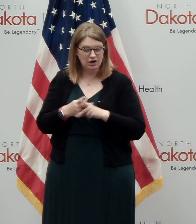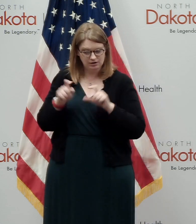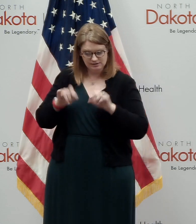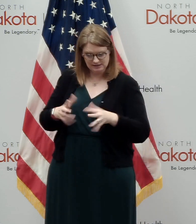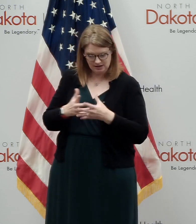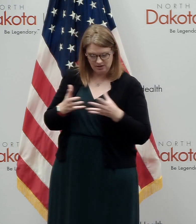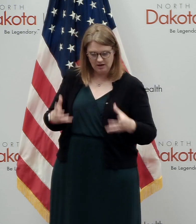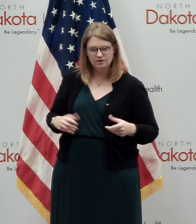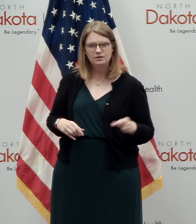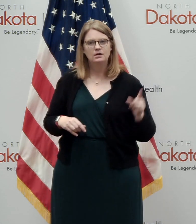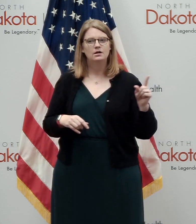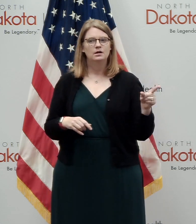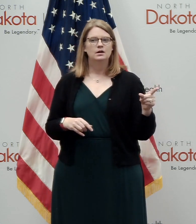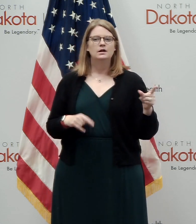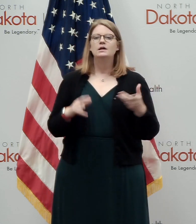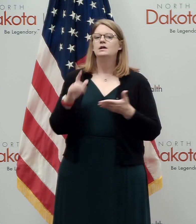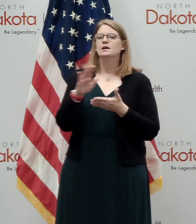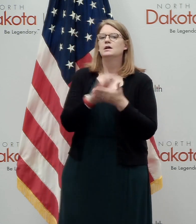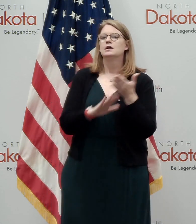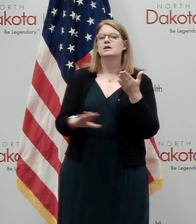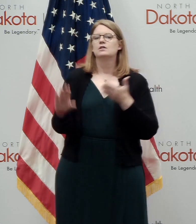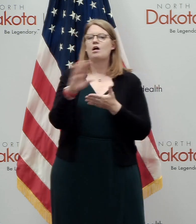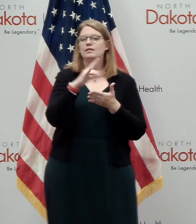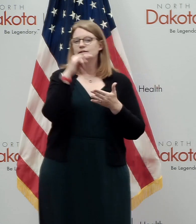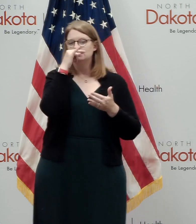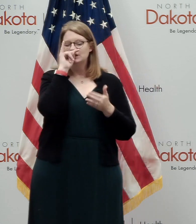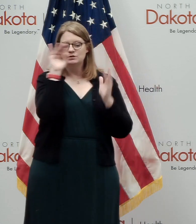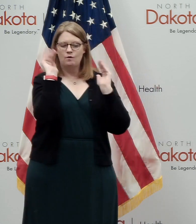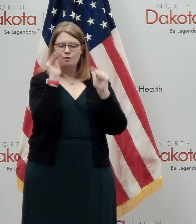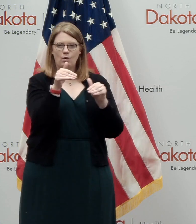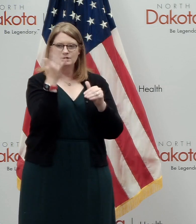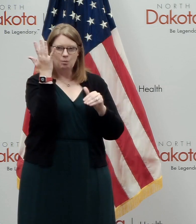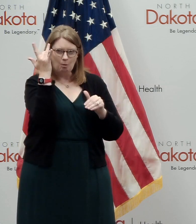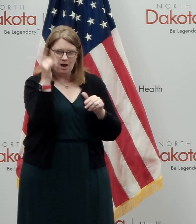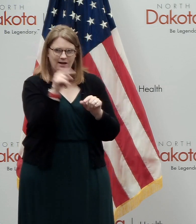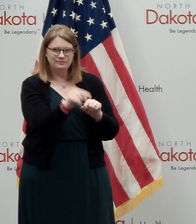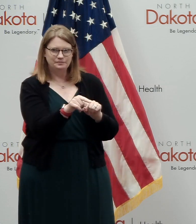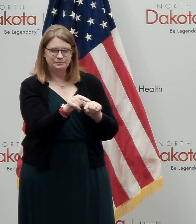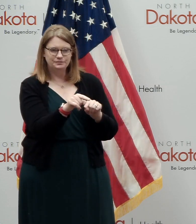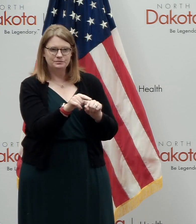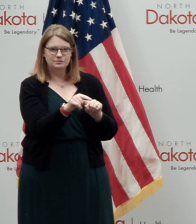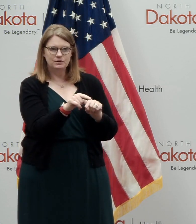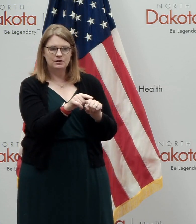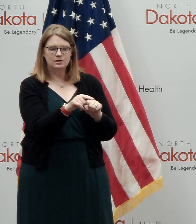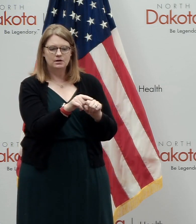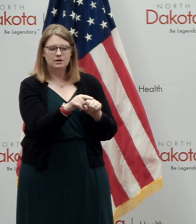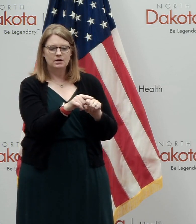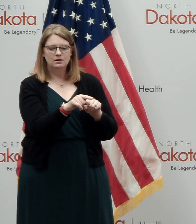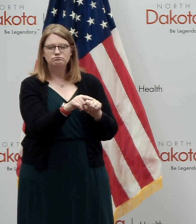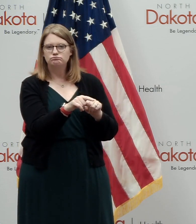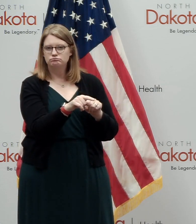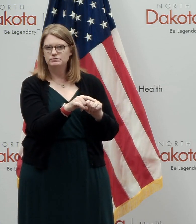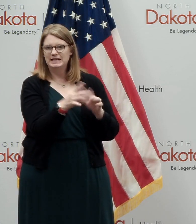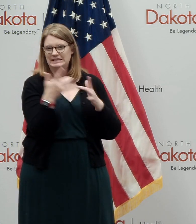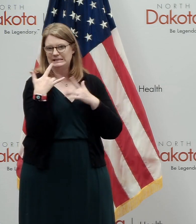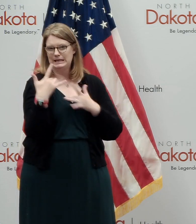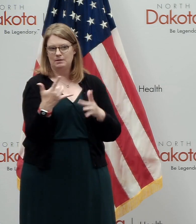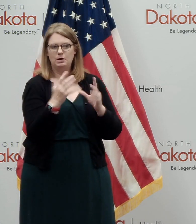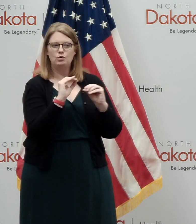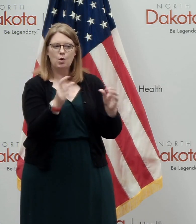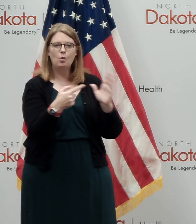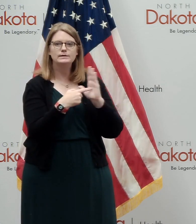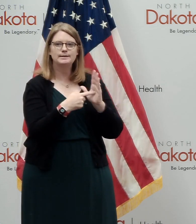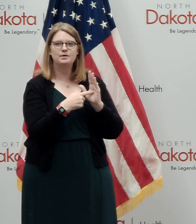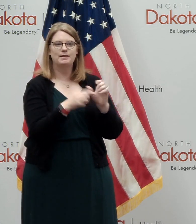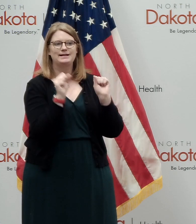for Scott, the college kids are the focus because of the, their, their, they have the potential to be asymptomatic